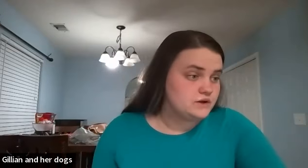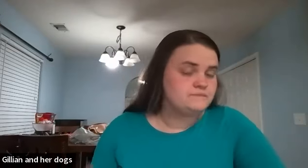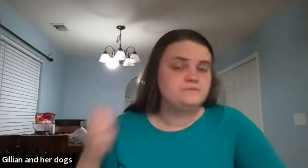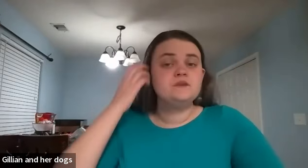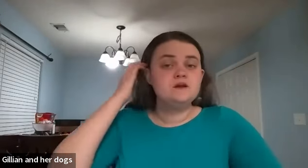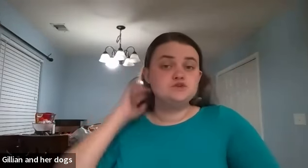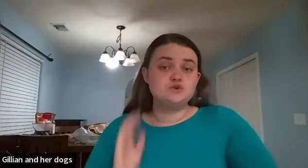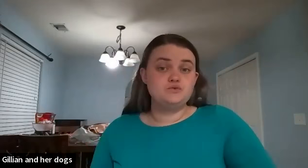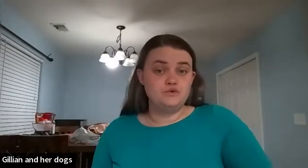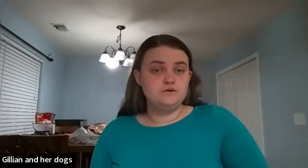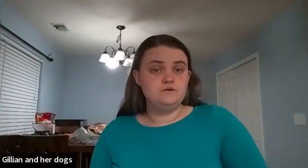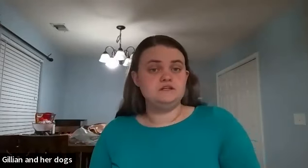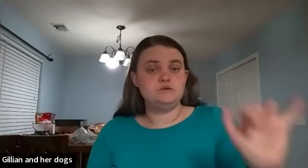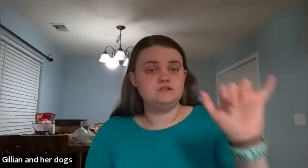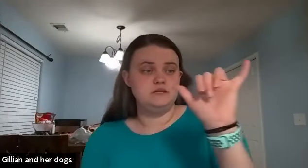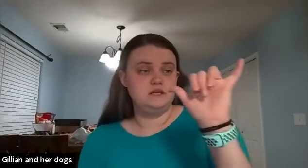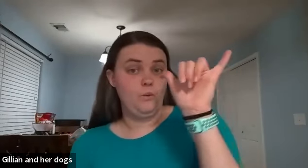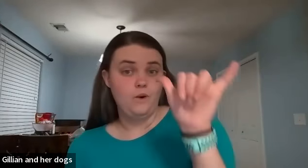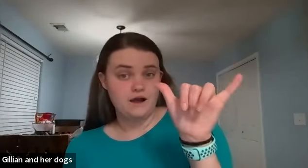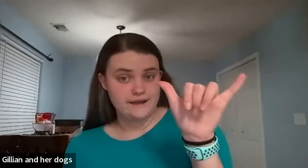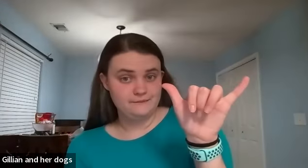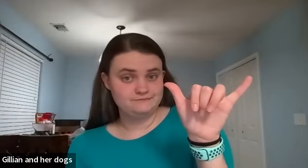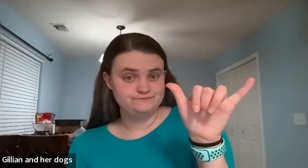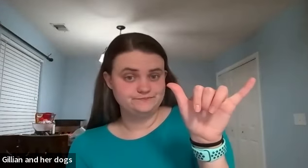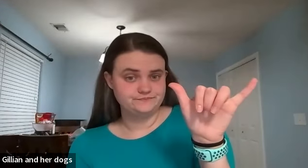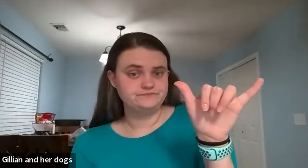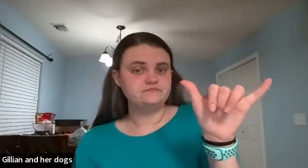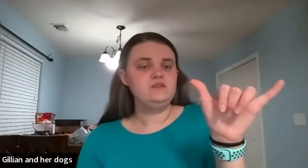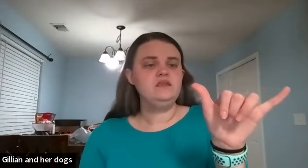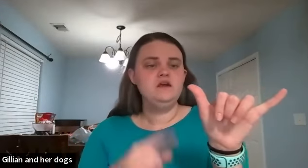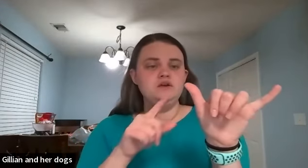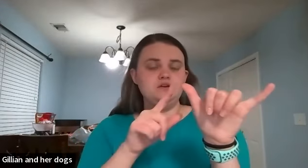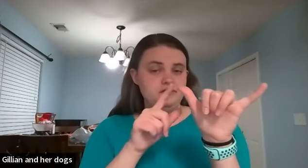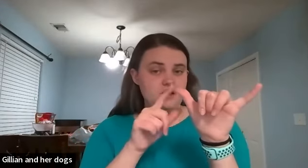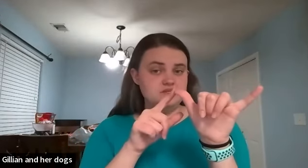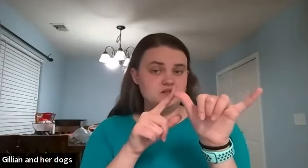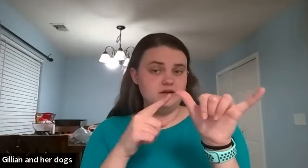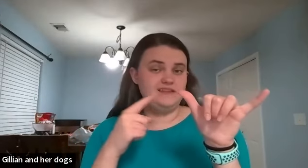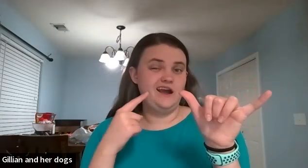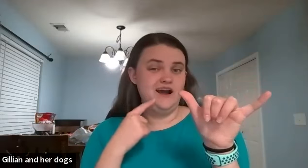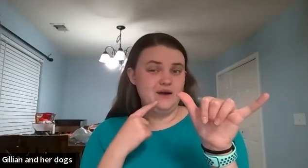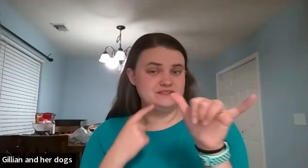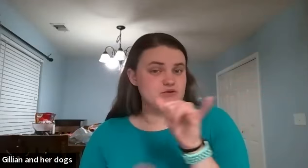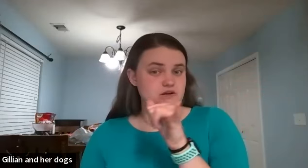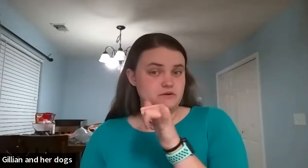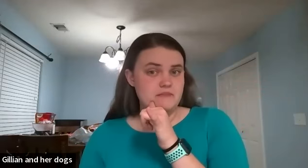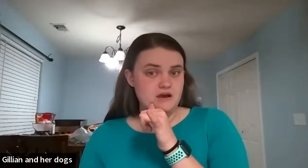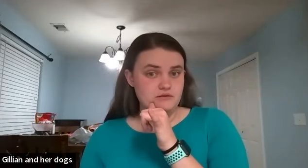so rude is going to be a y your thumb is going to be on the opposite corner of your mouth